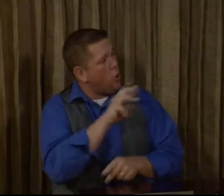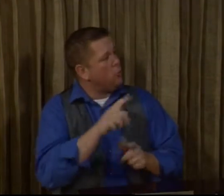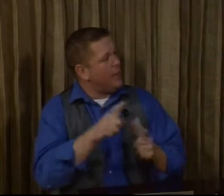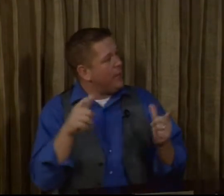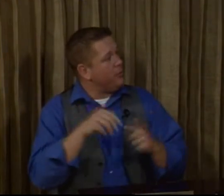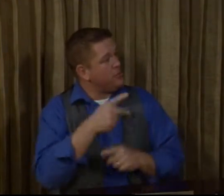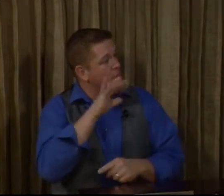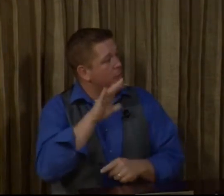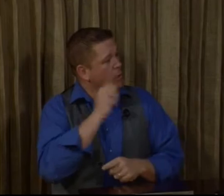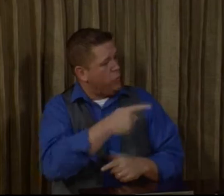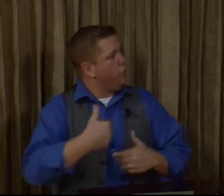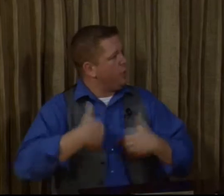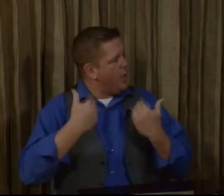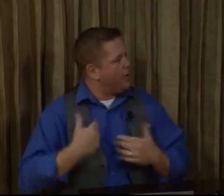own language in public when you were young.